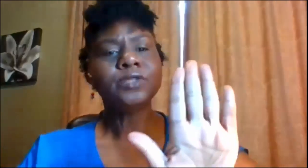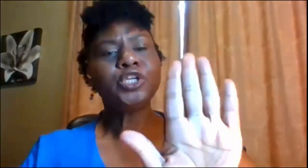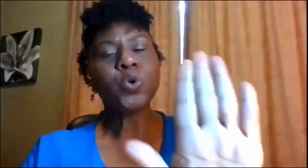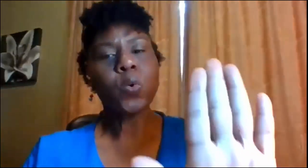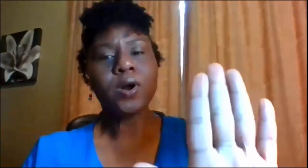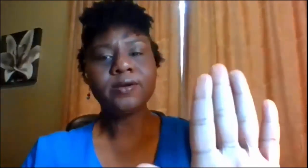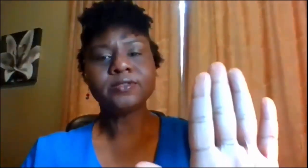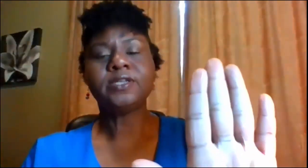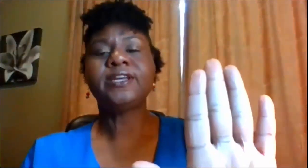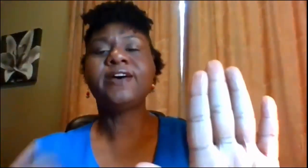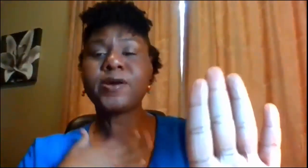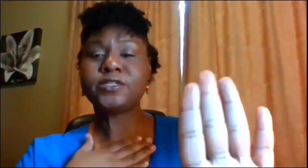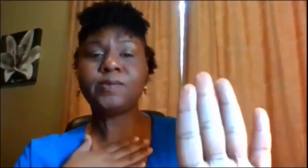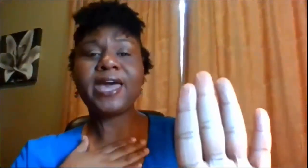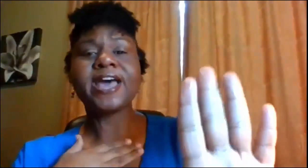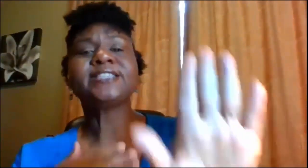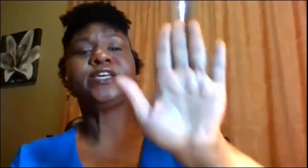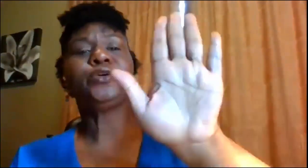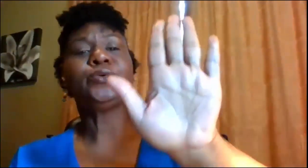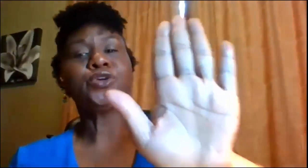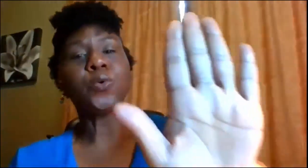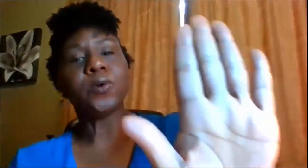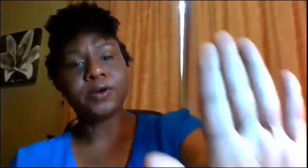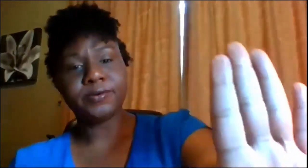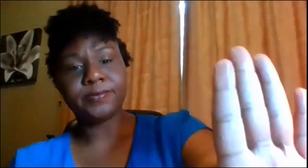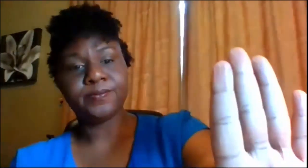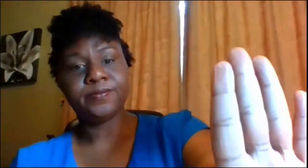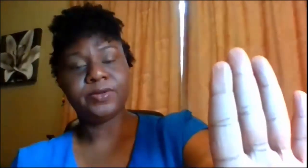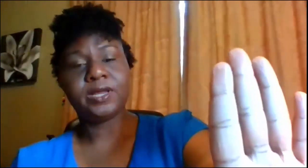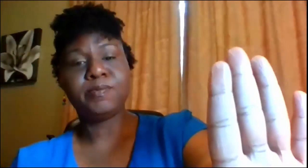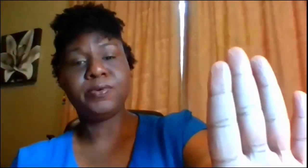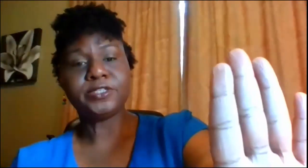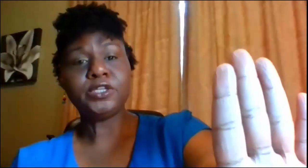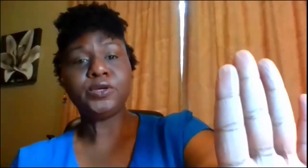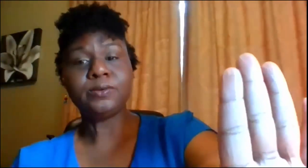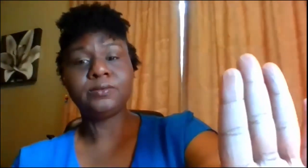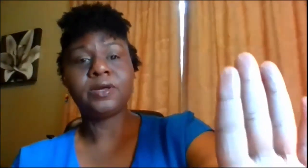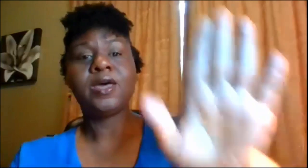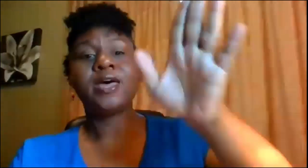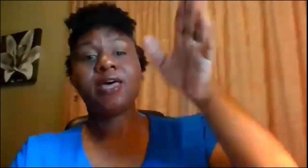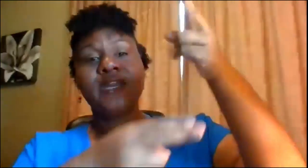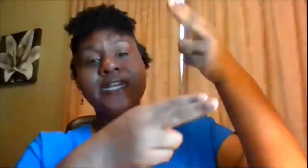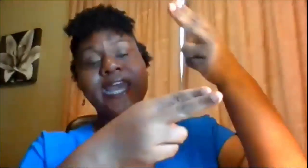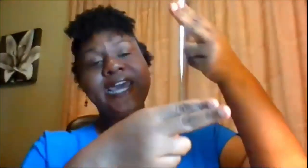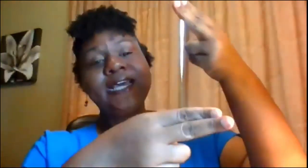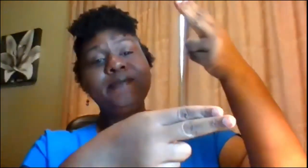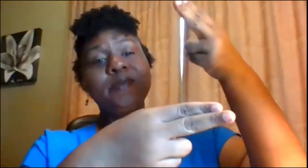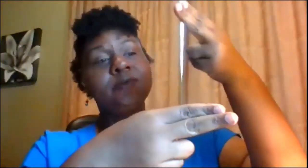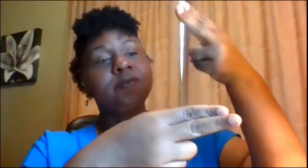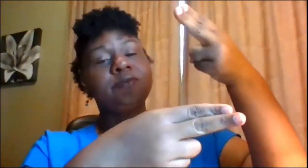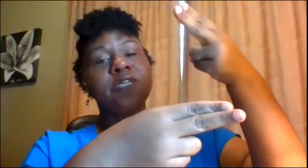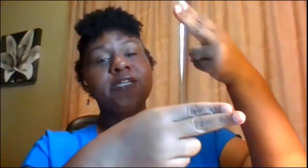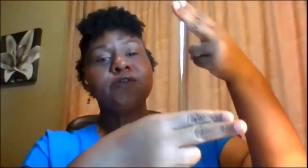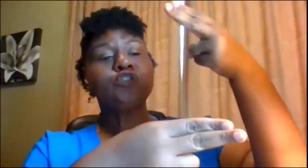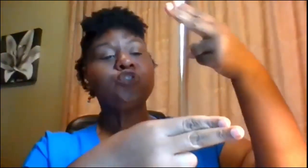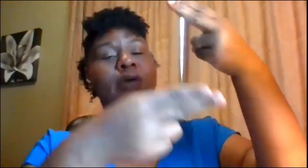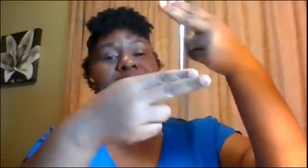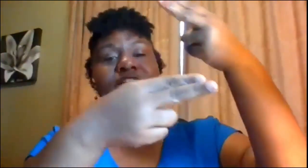your so the deaf person will be asking you your and they point to you name name take those two eight